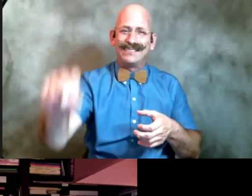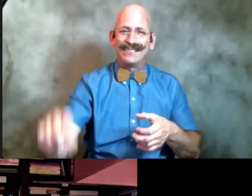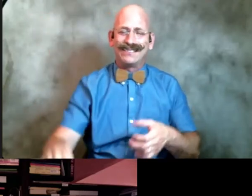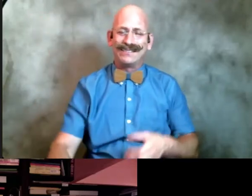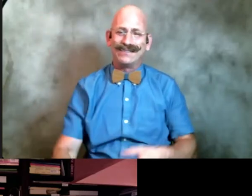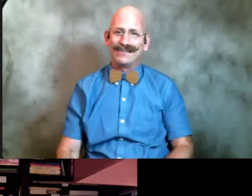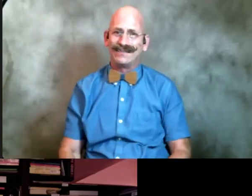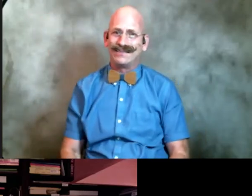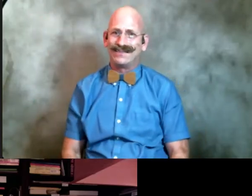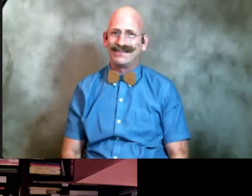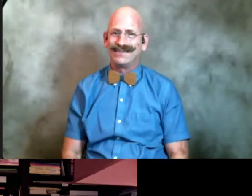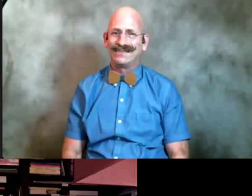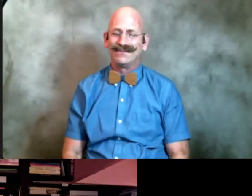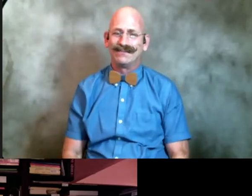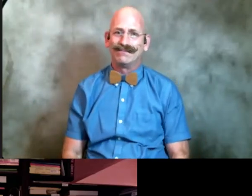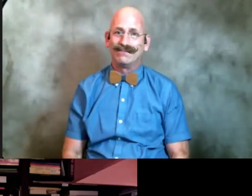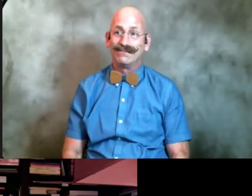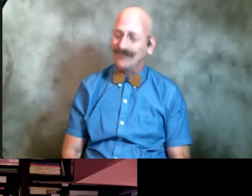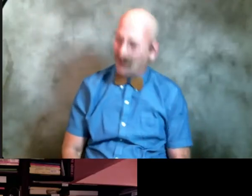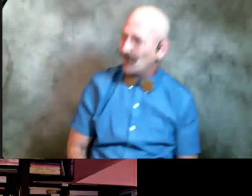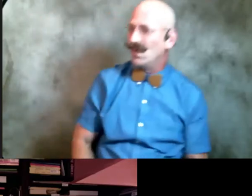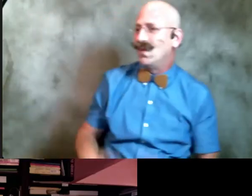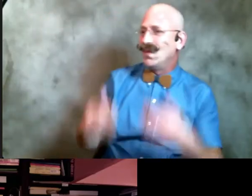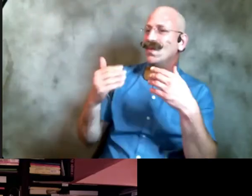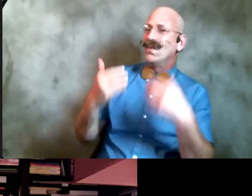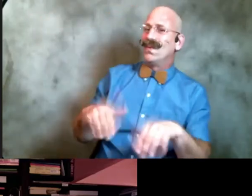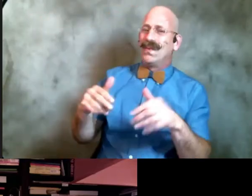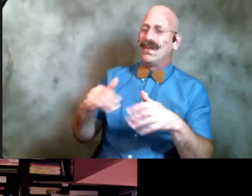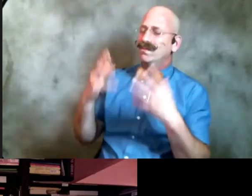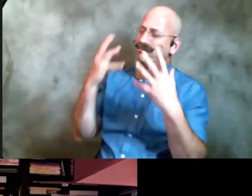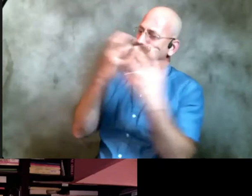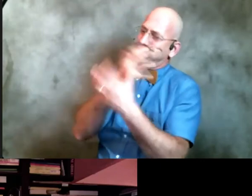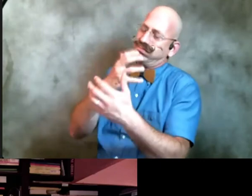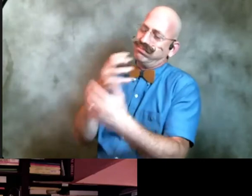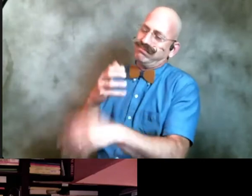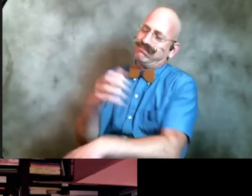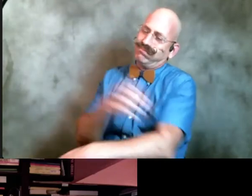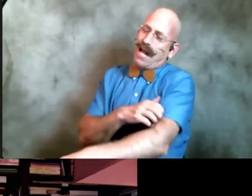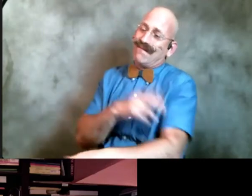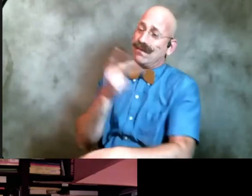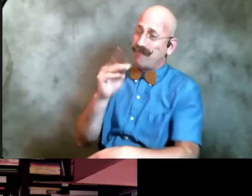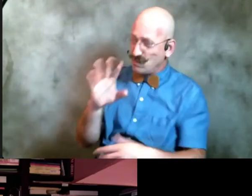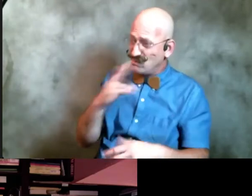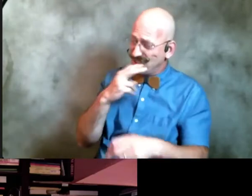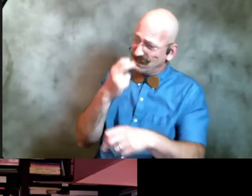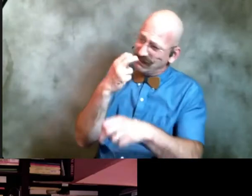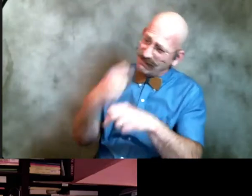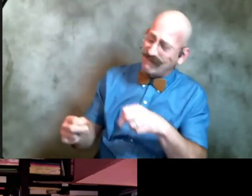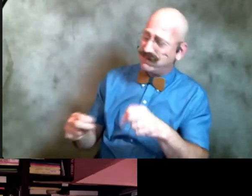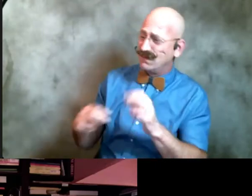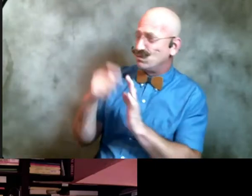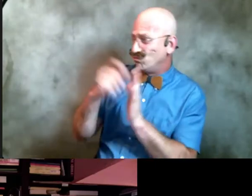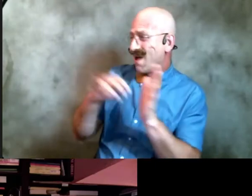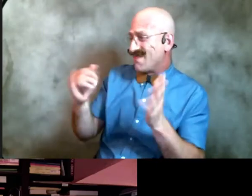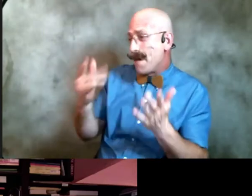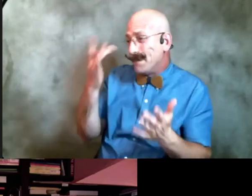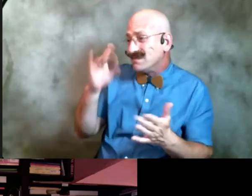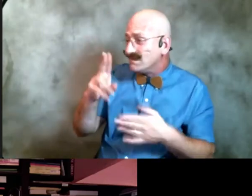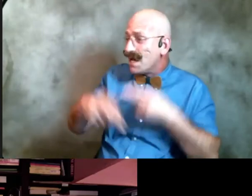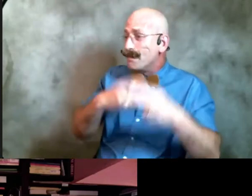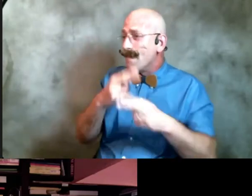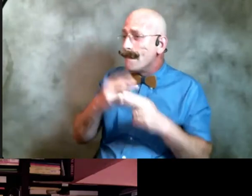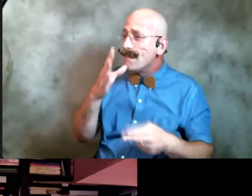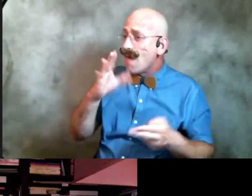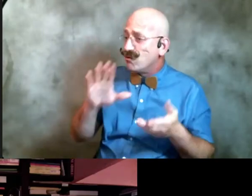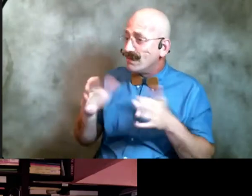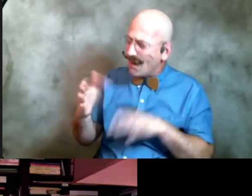that is quite a poem and it must have been extremely painful to write because it is your mother's death and you